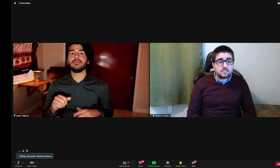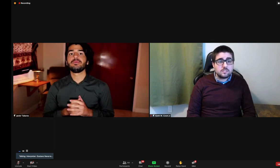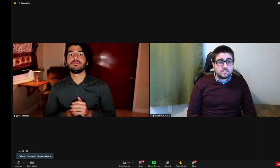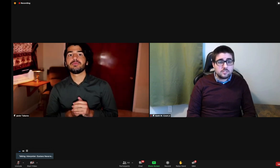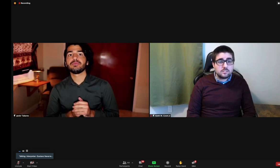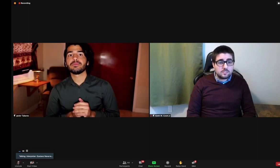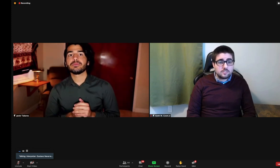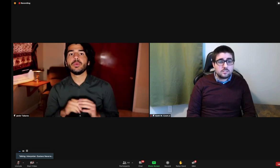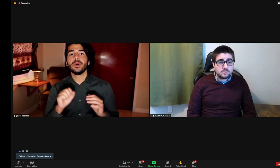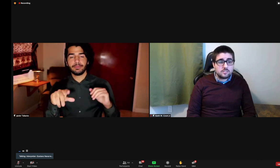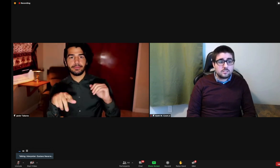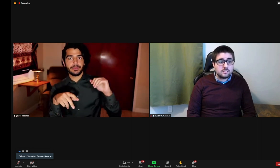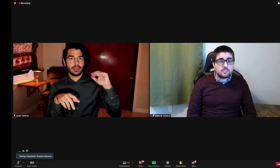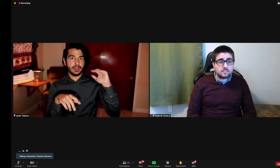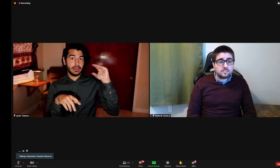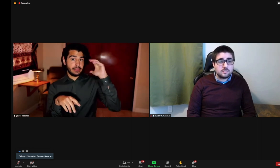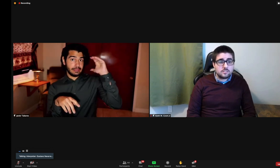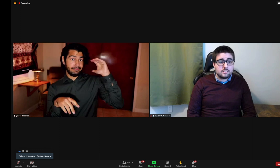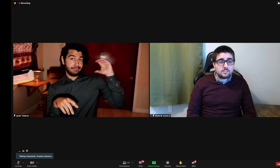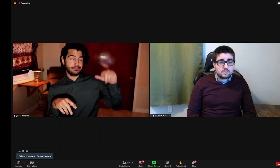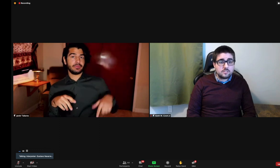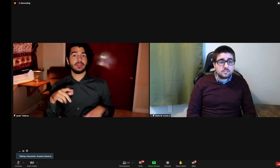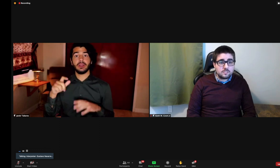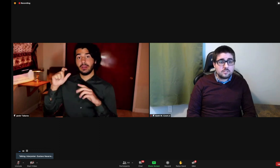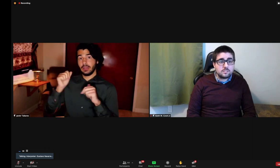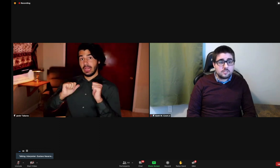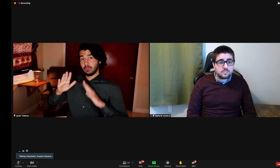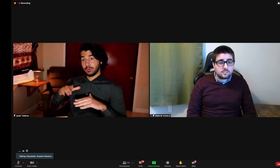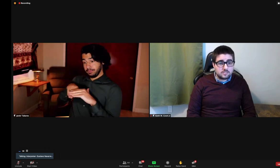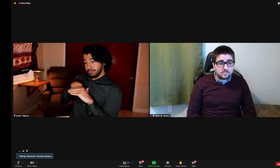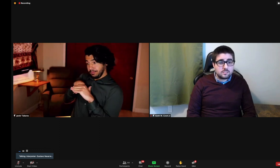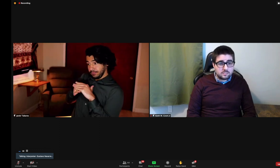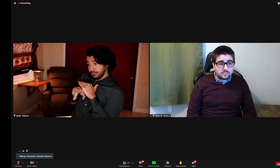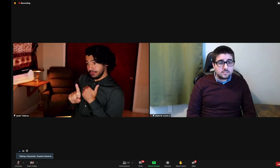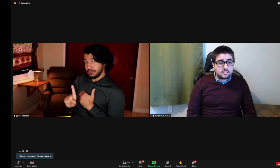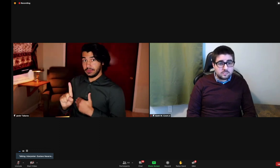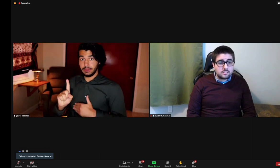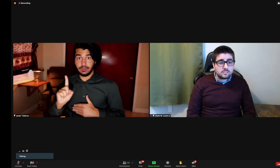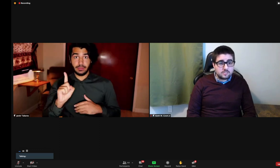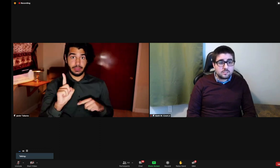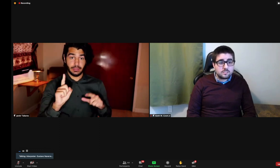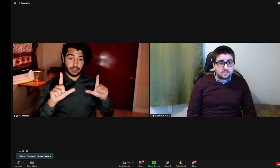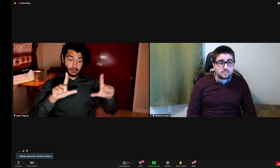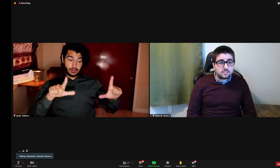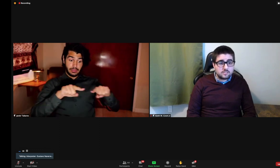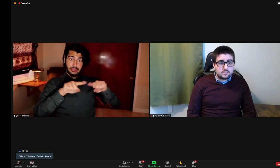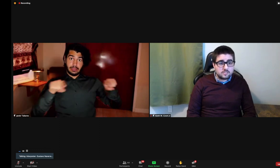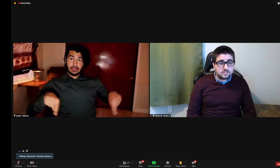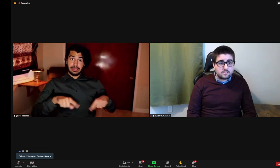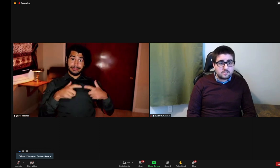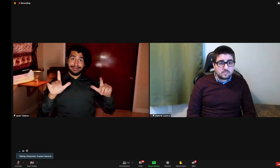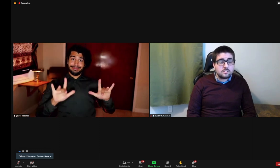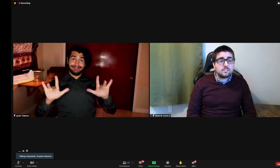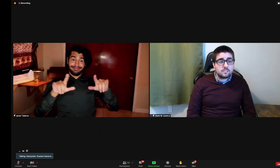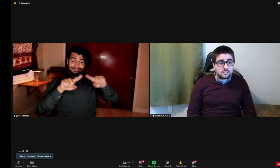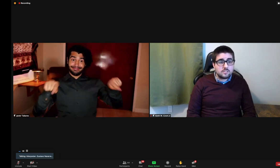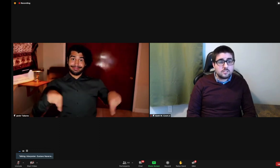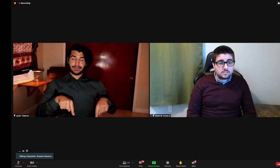for the filmmaker and a space for the talent. So, actors would come in through one space, and